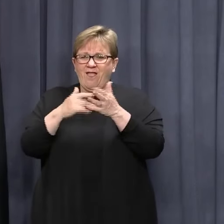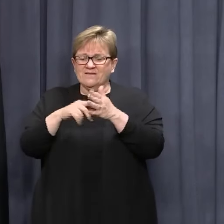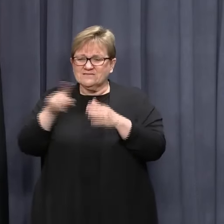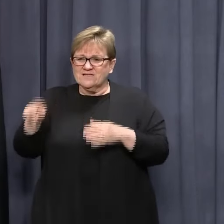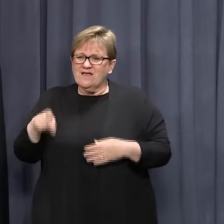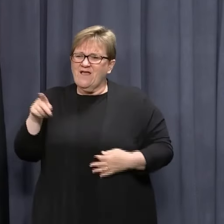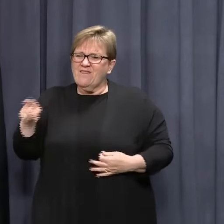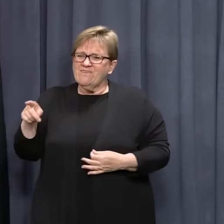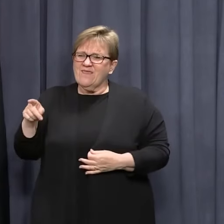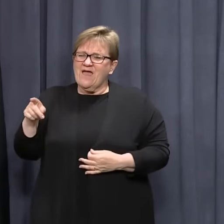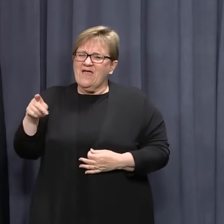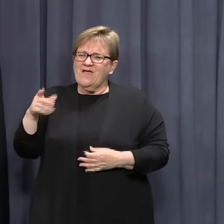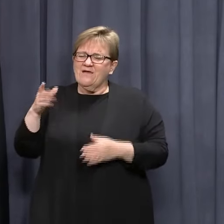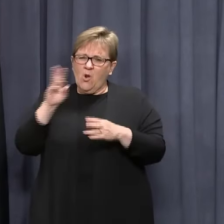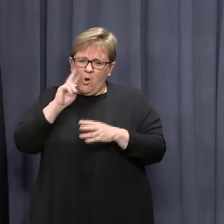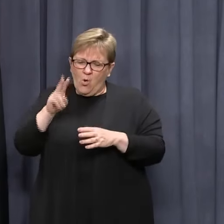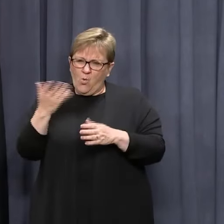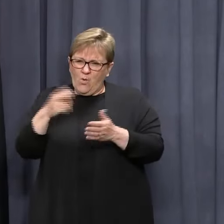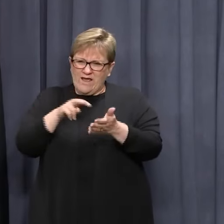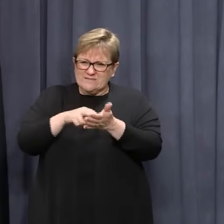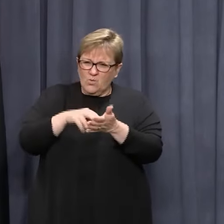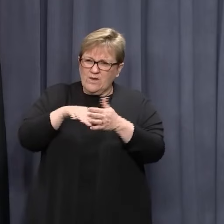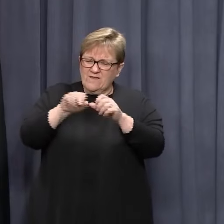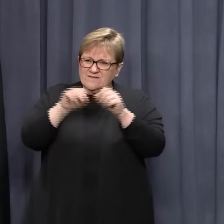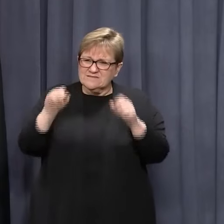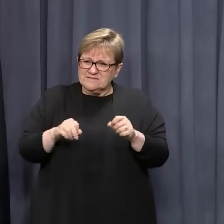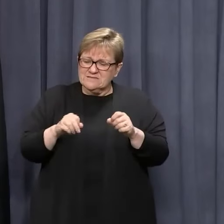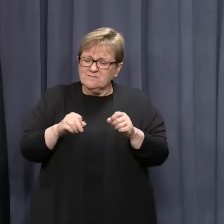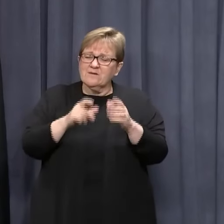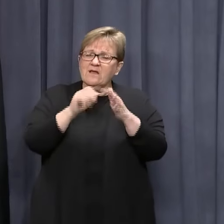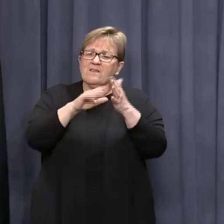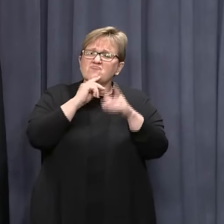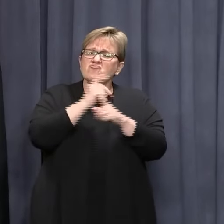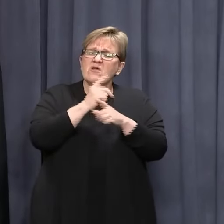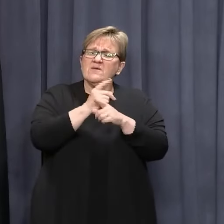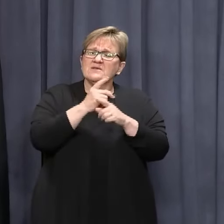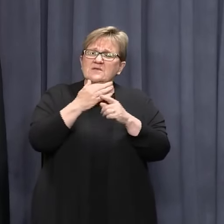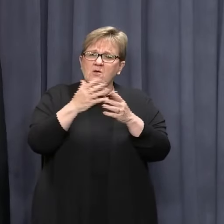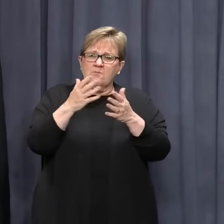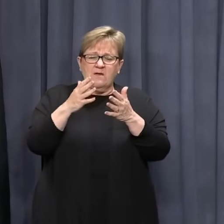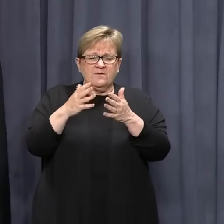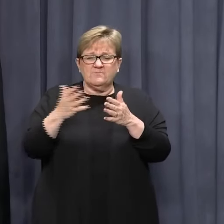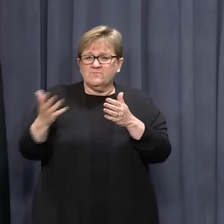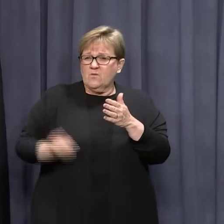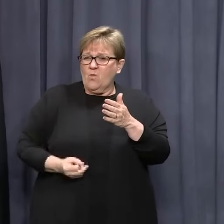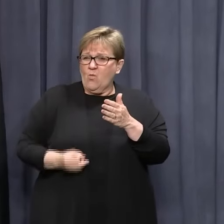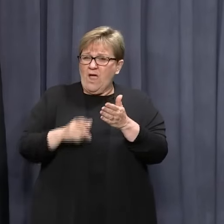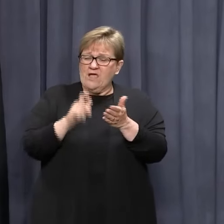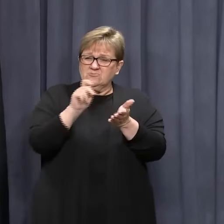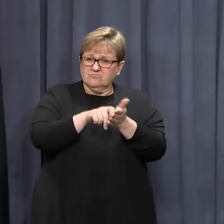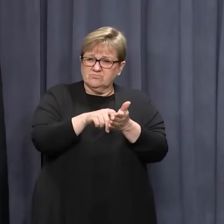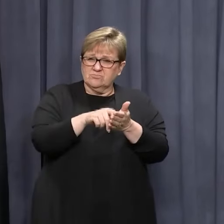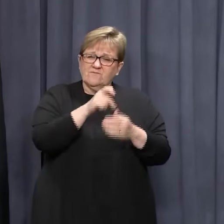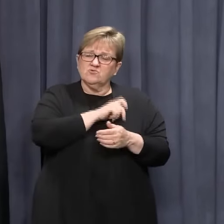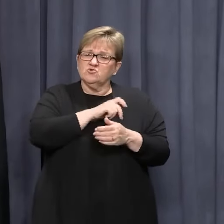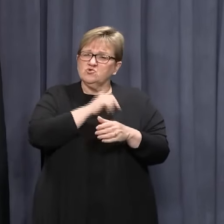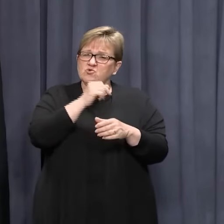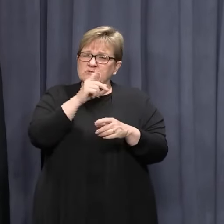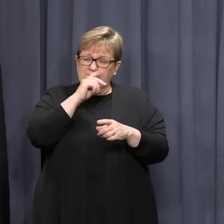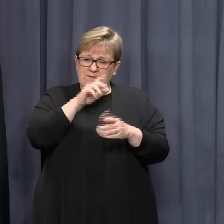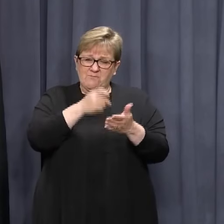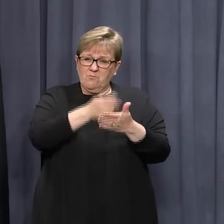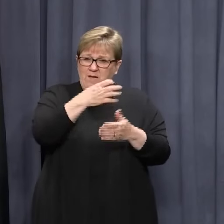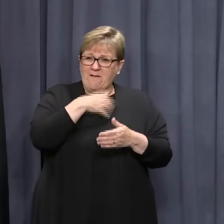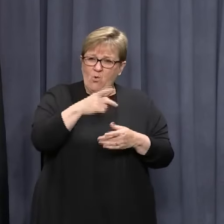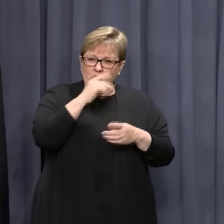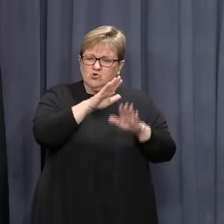be kind of addressing the needs in the system. The Premier said he's looking at considering wage supplements, security guards. Can you just expand